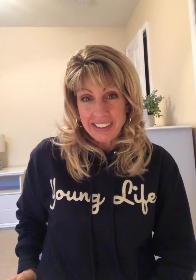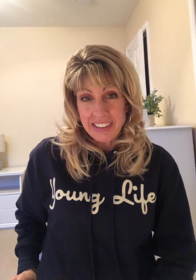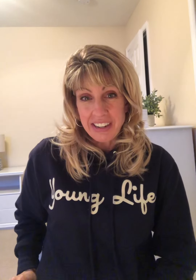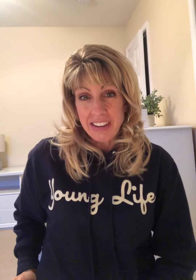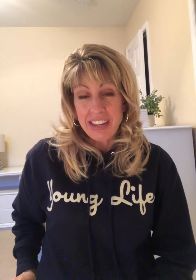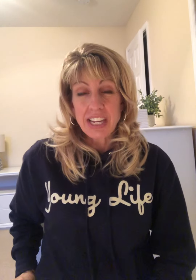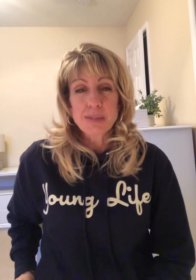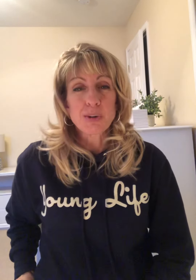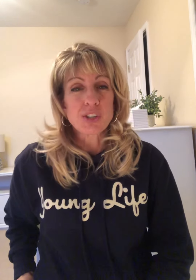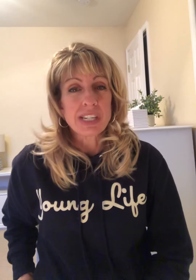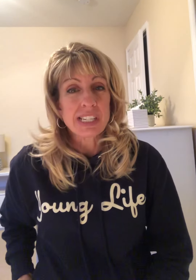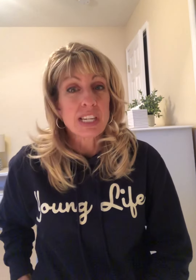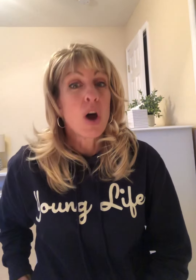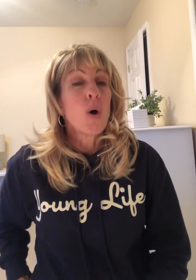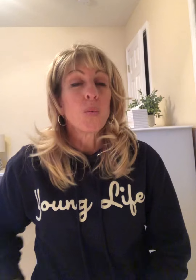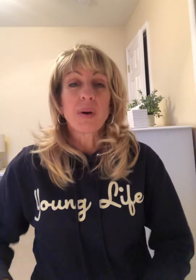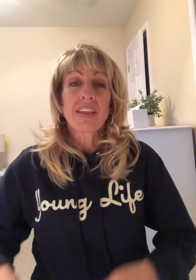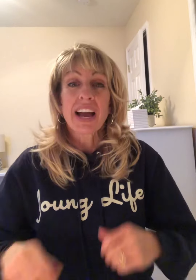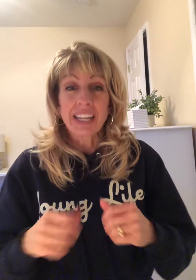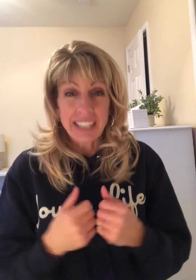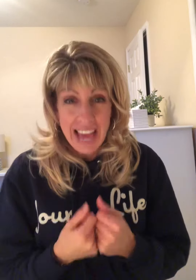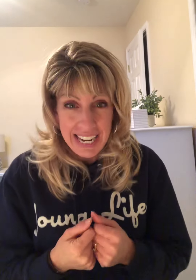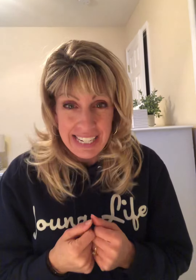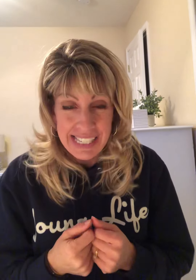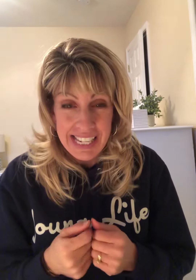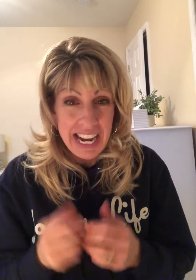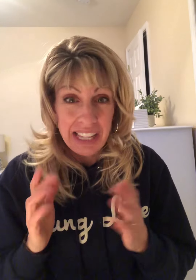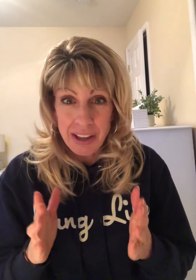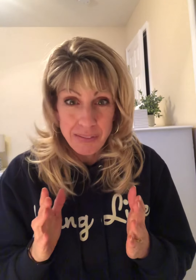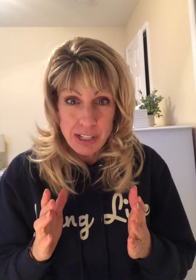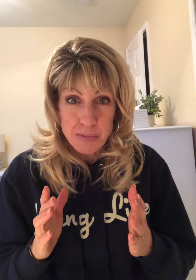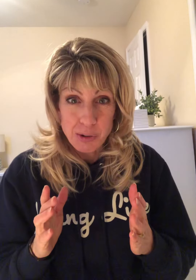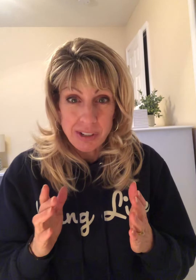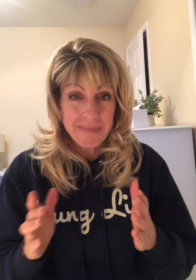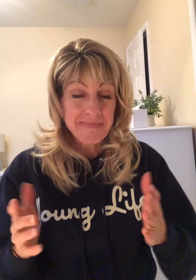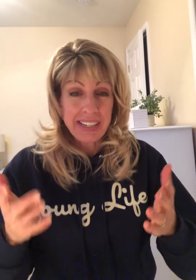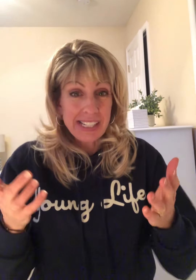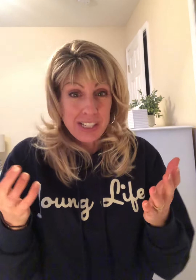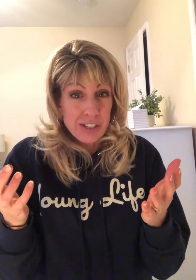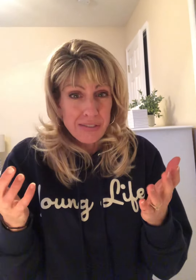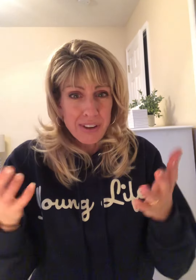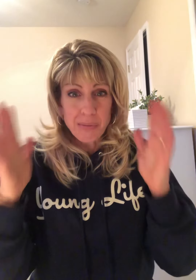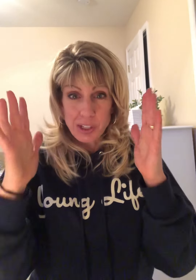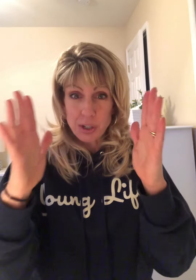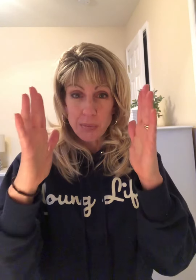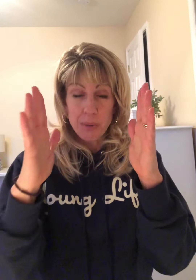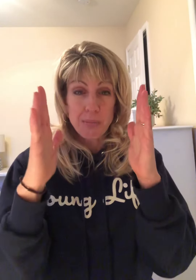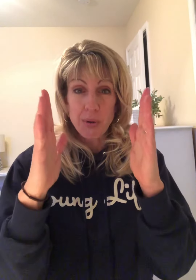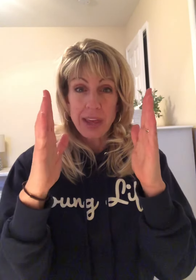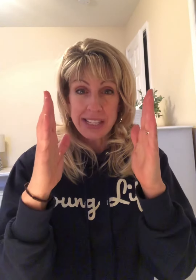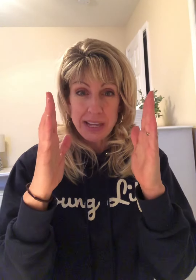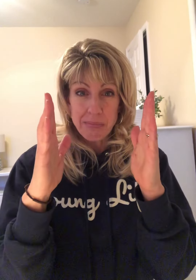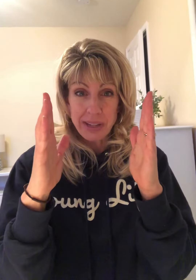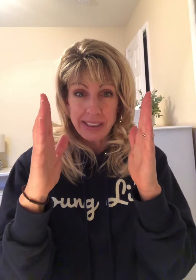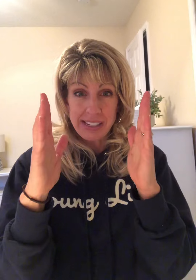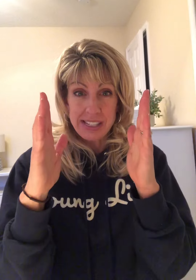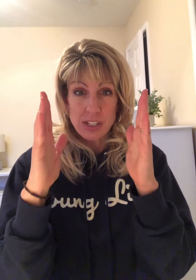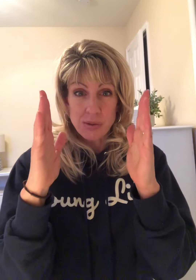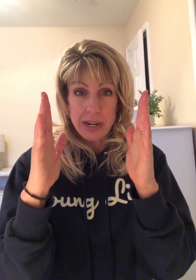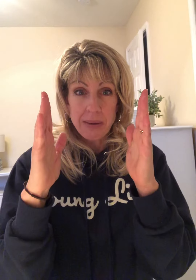And the next motion is with gladness. And I love this motion because it's just a fun one. So you put both hands up like this, straight up,